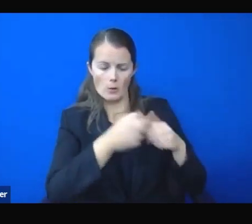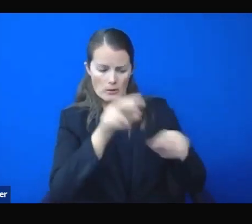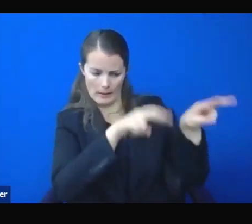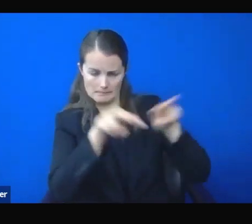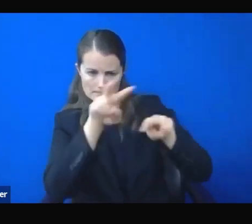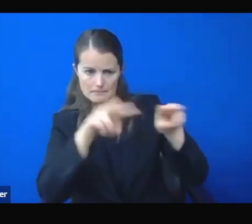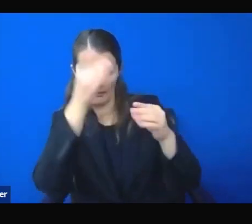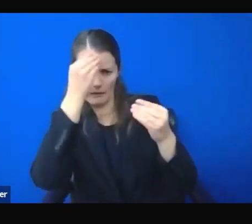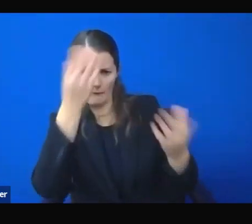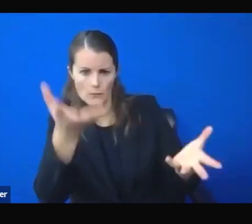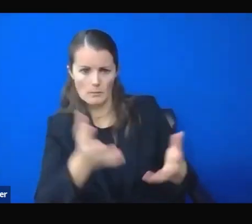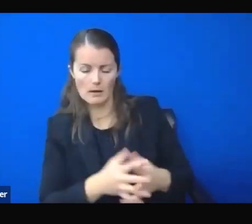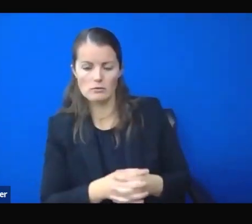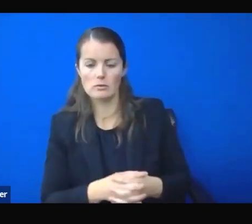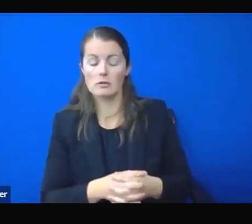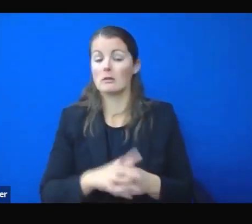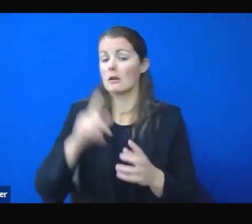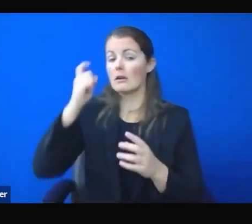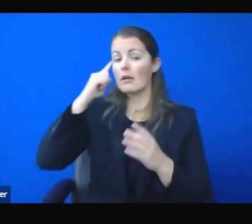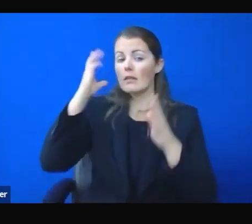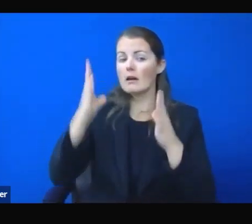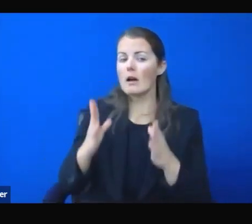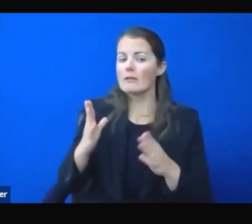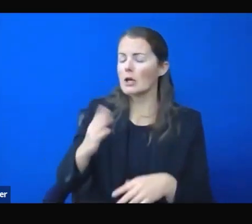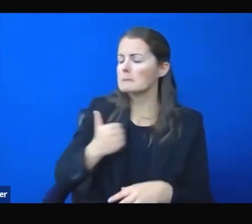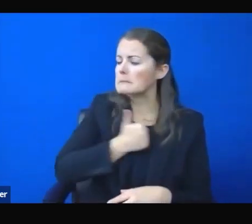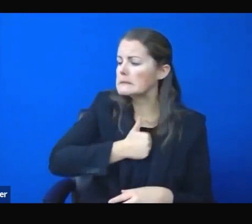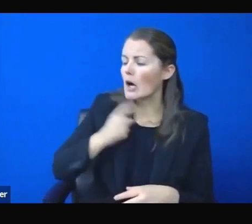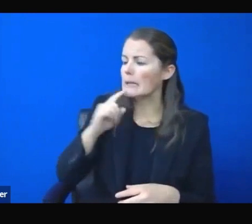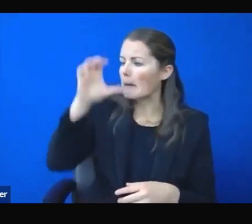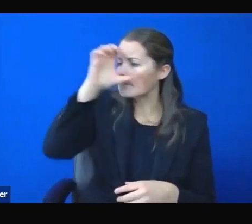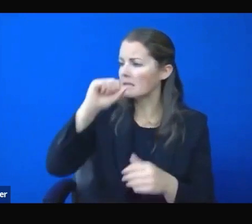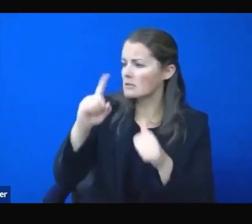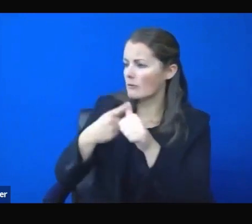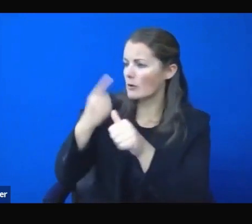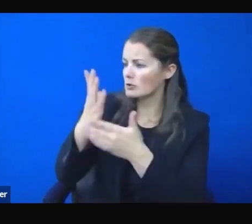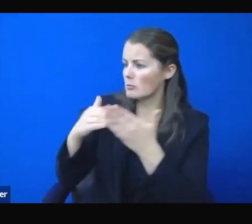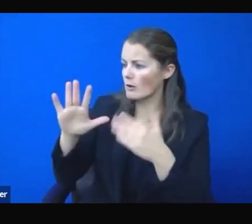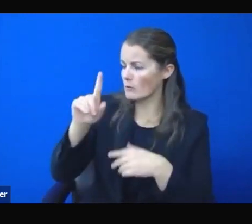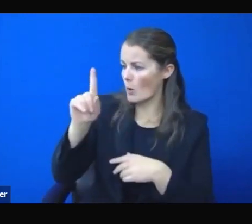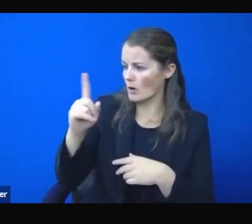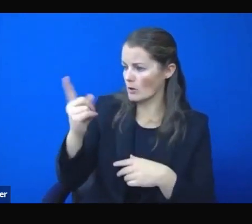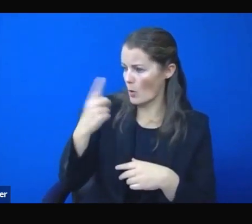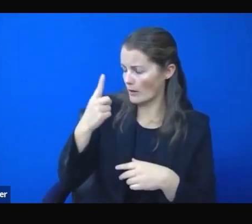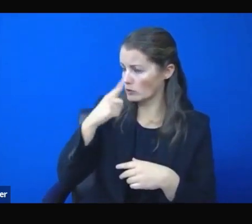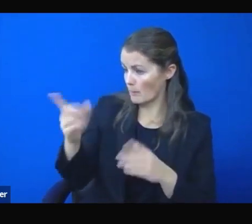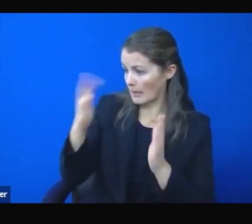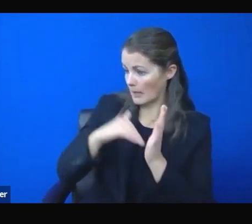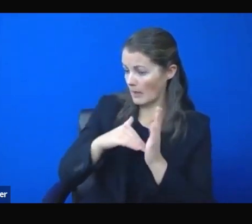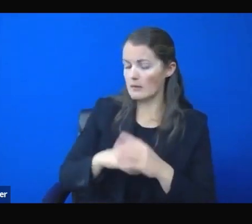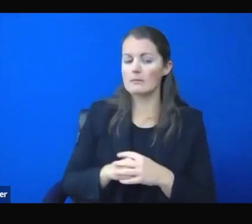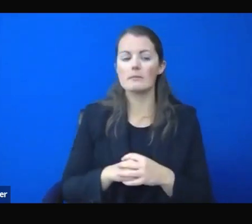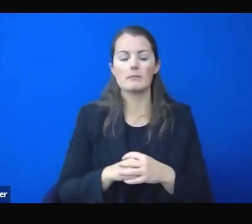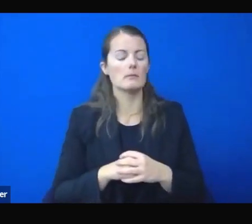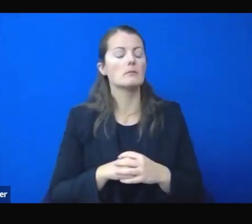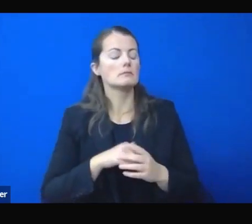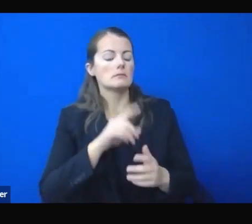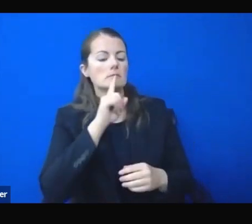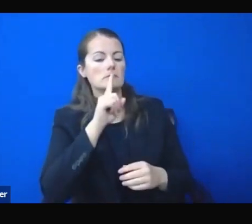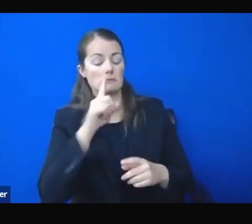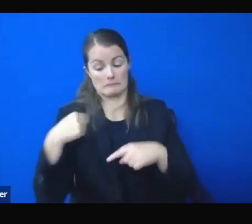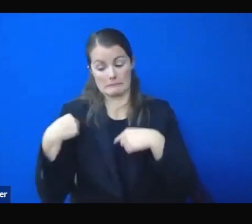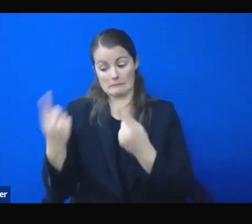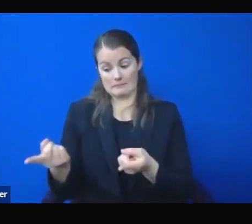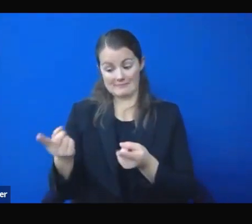I apologize, Colton. I didn't hear the first part of your question. Could you ask me one more time? Yeah. We've been under the pause for about three weeks now with these